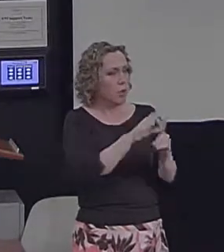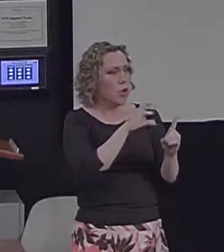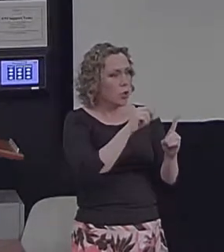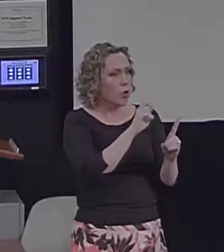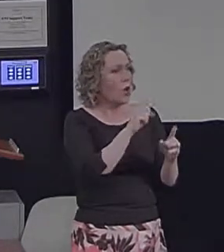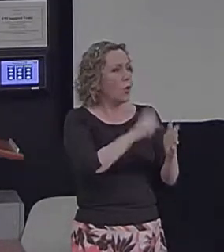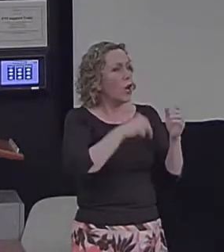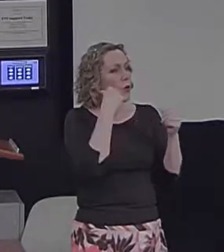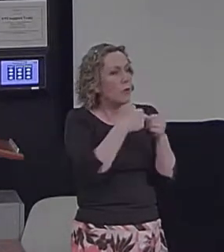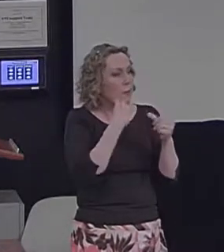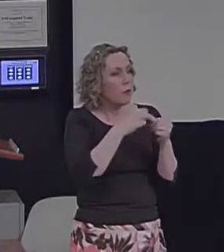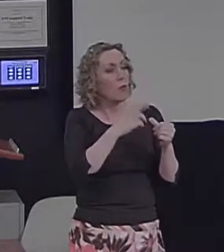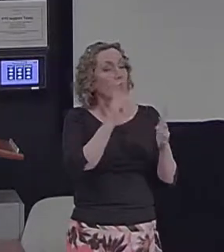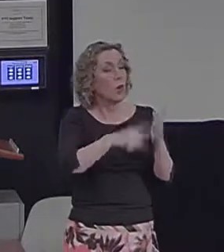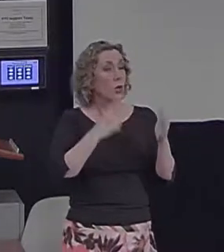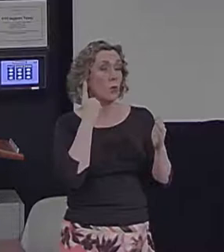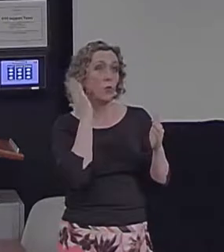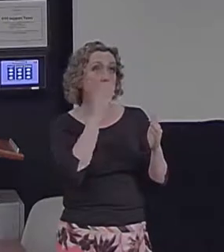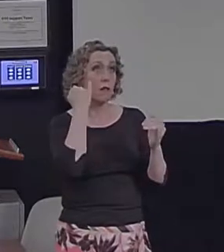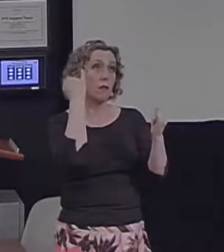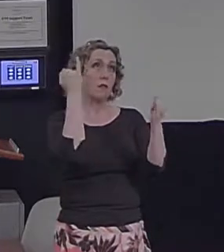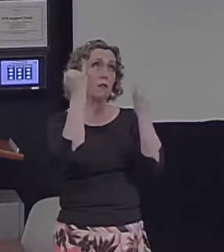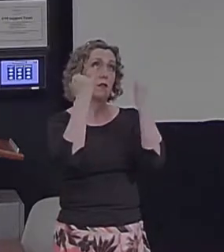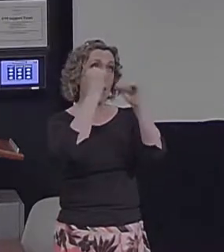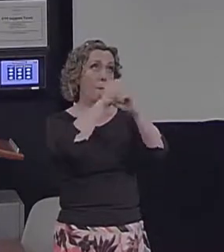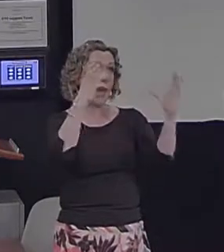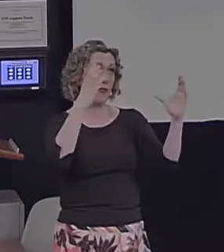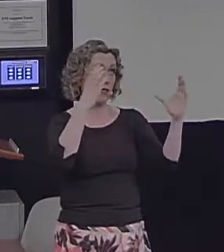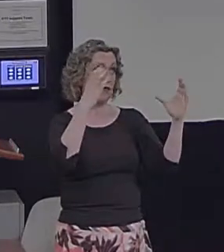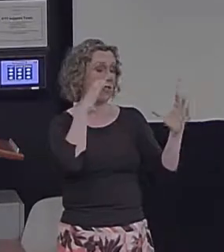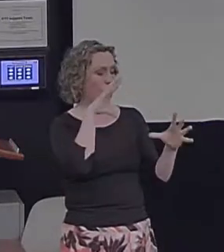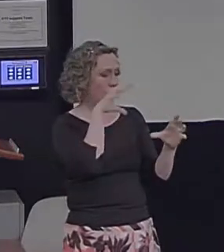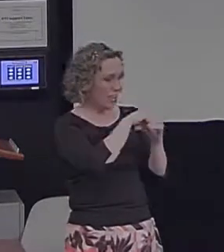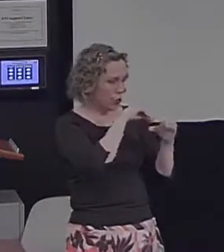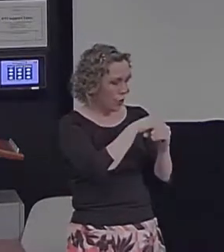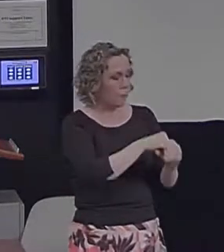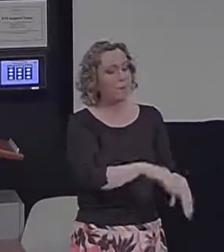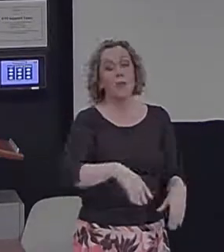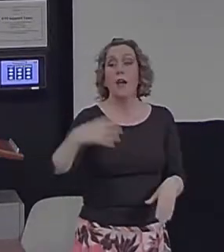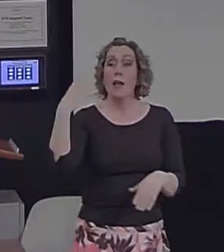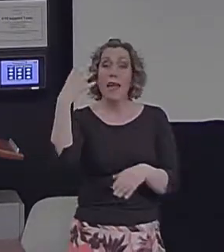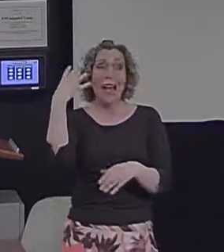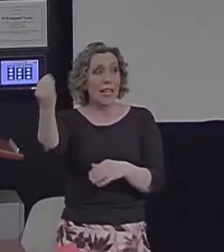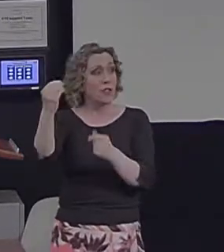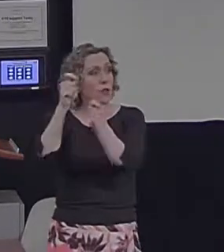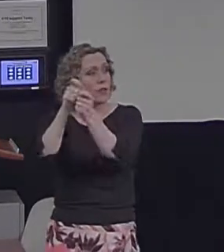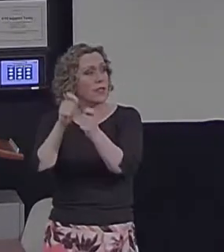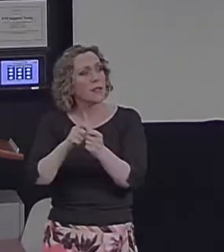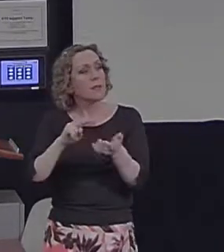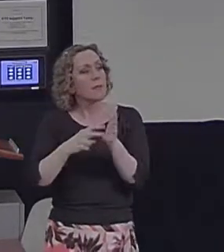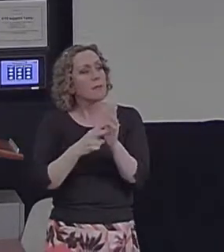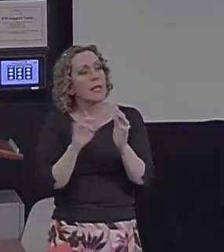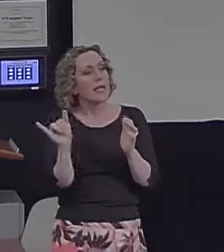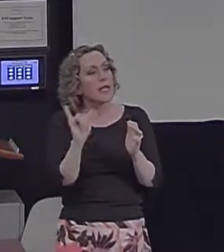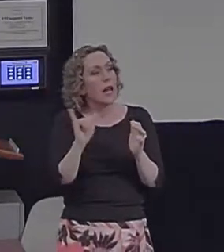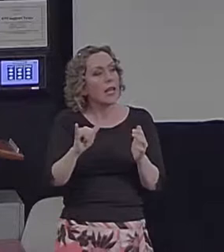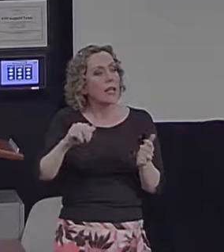imagined effect. External details, on the other hand, can refer to semantic details.